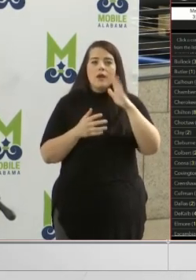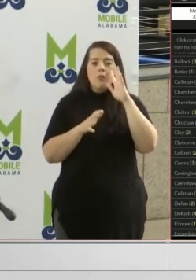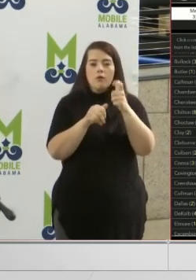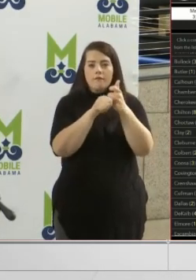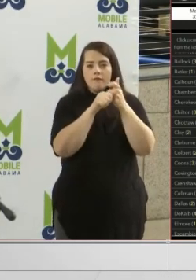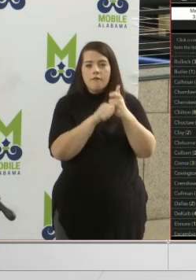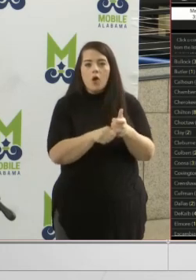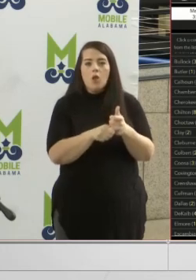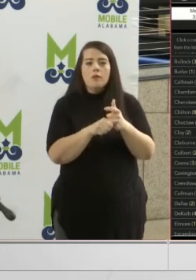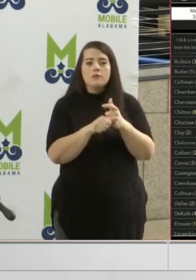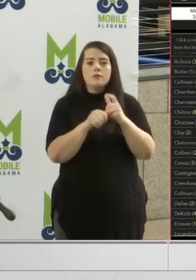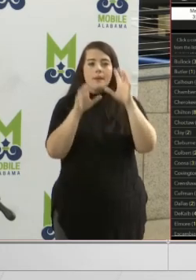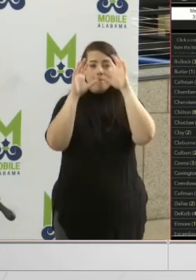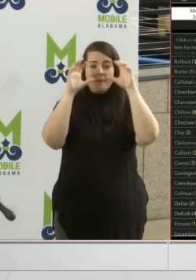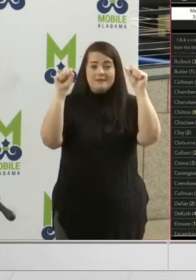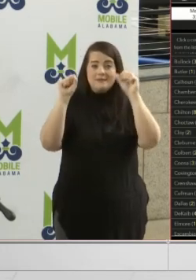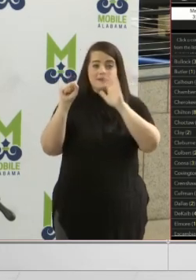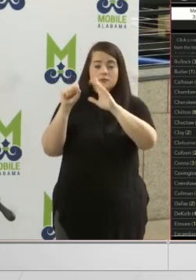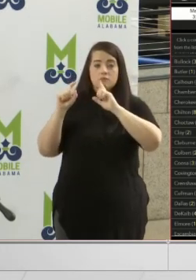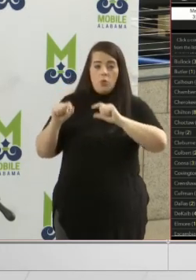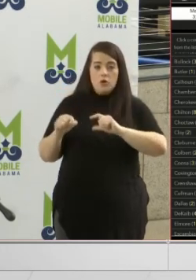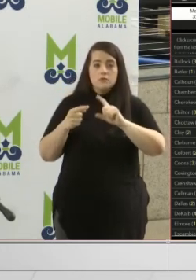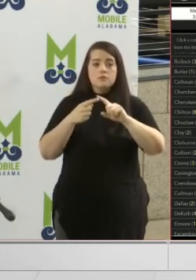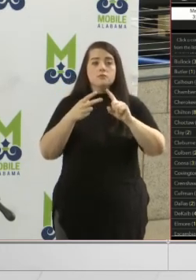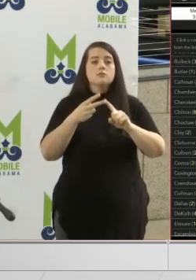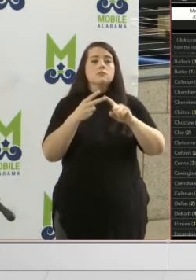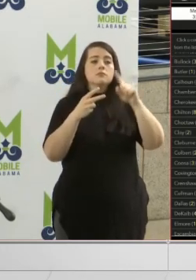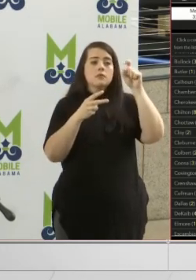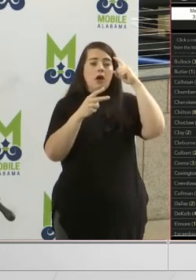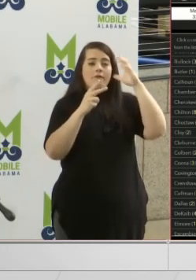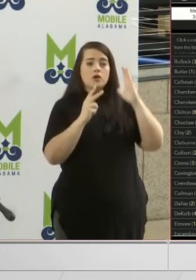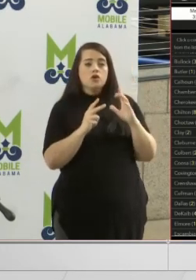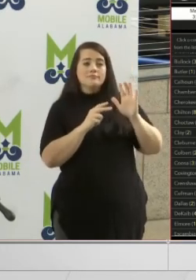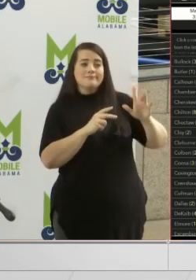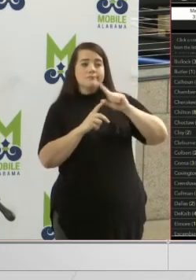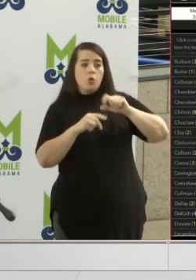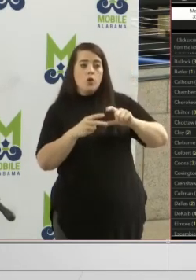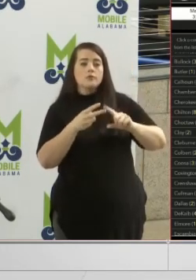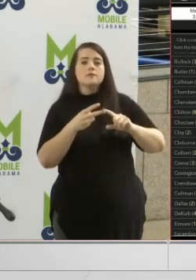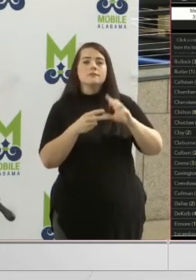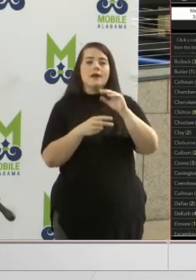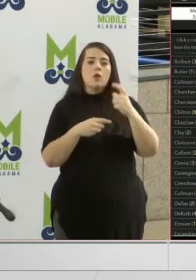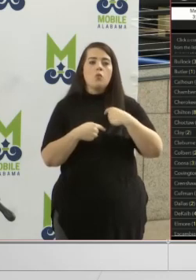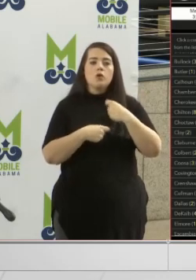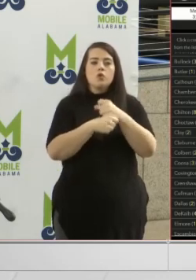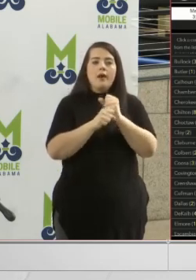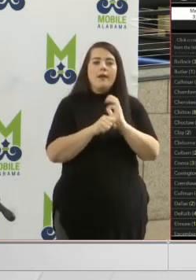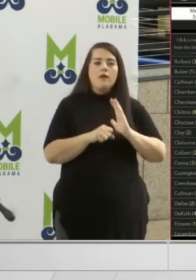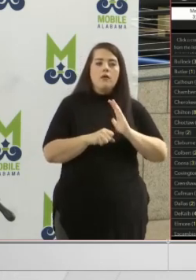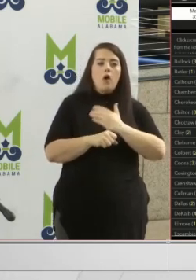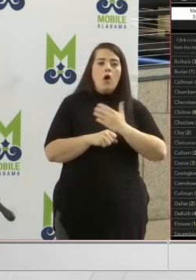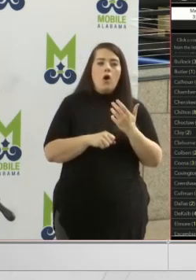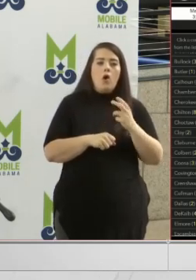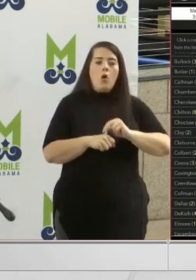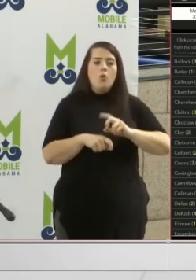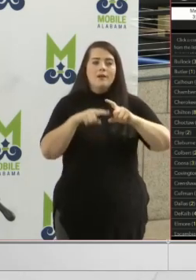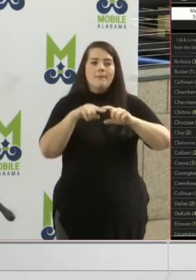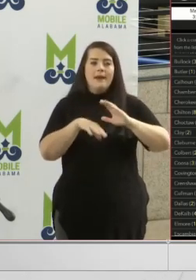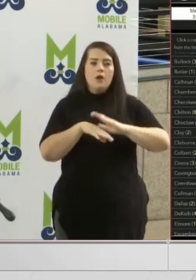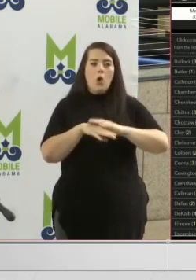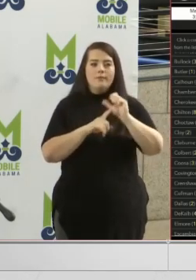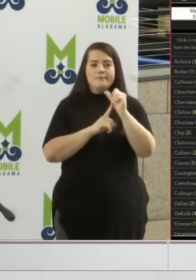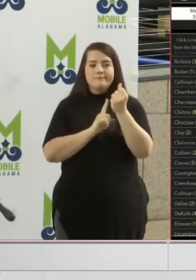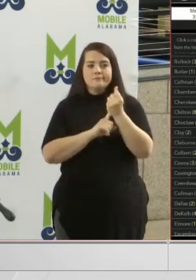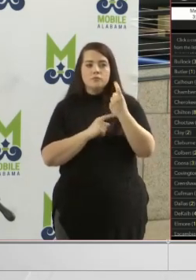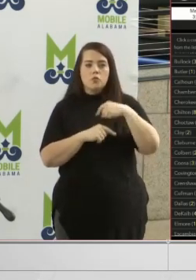presidential orders, we're following the governor's orders, and then we are creating our own, depending on the circumstances